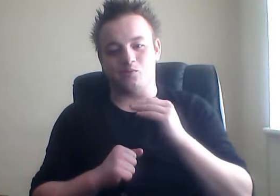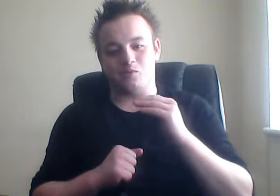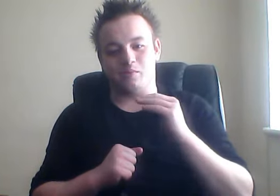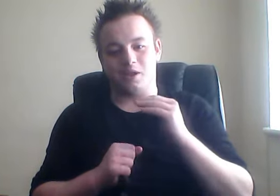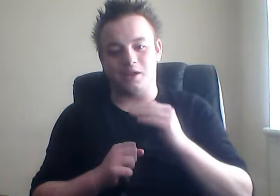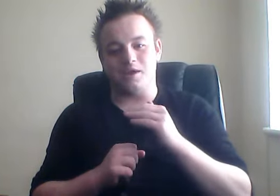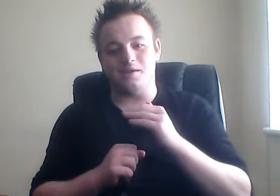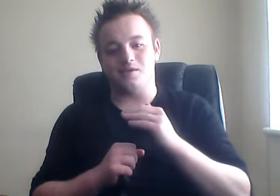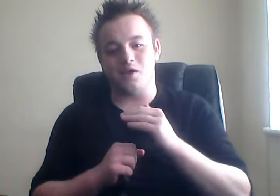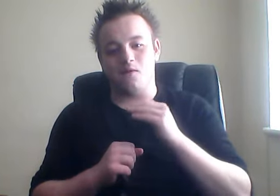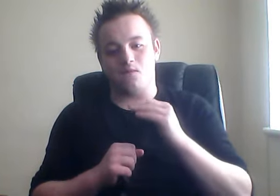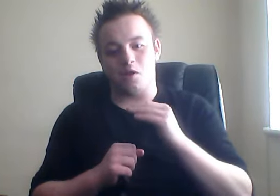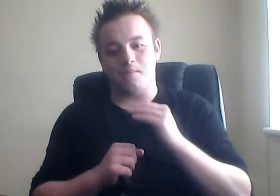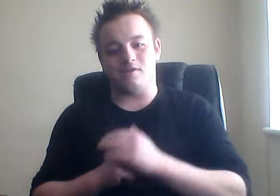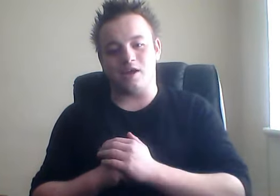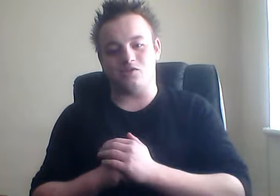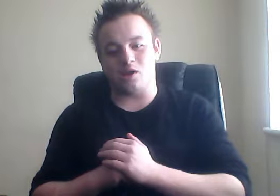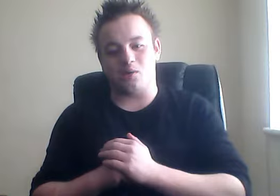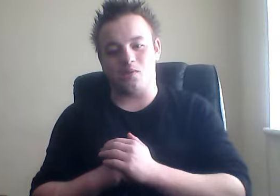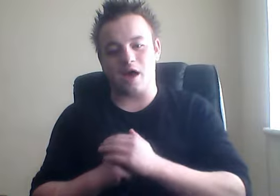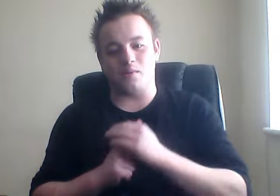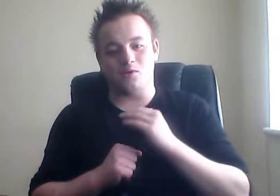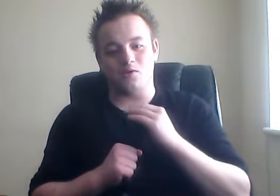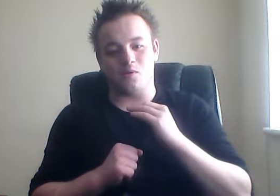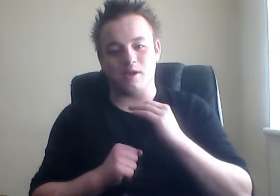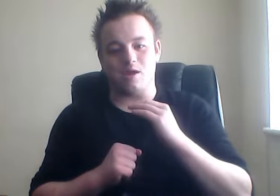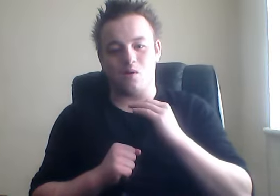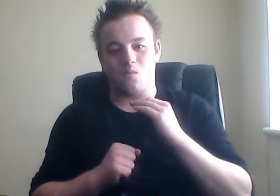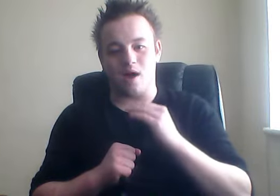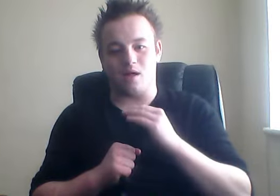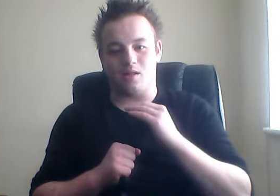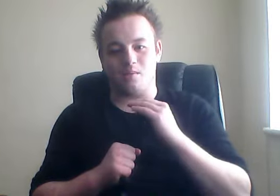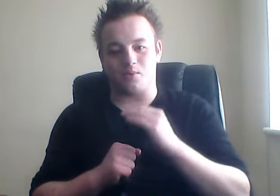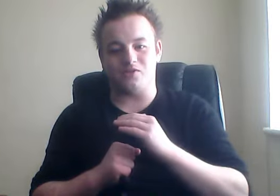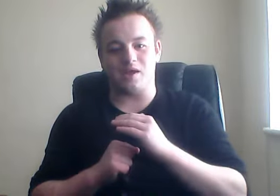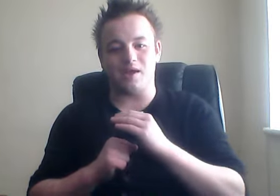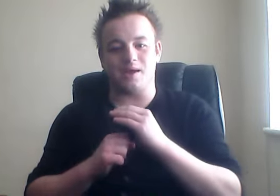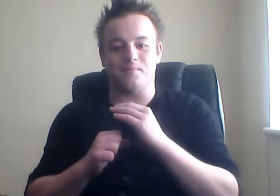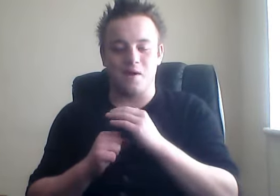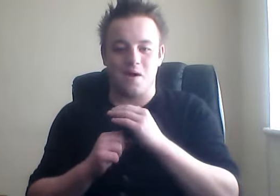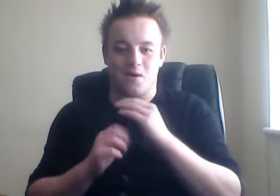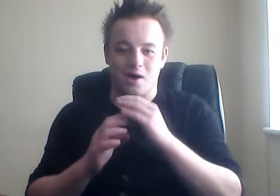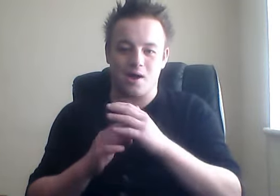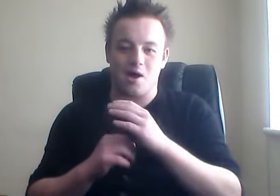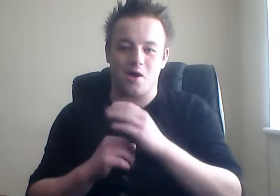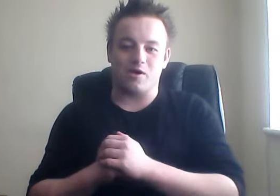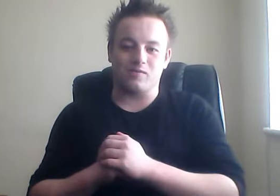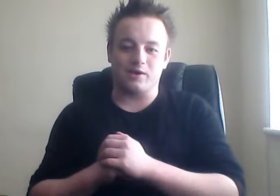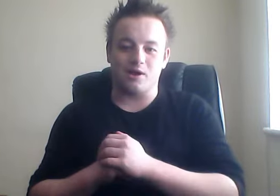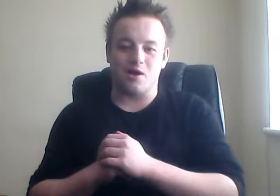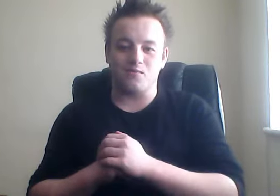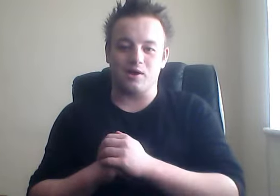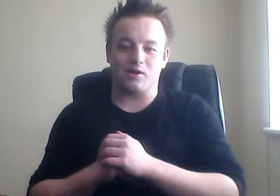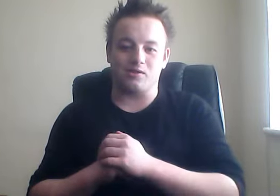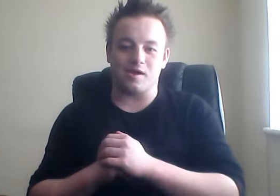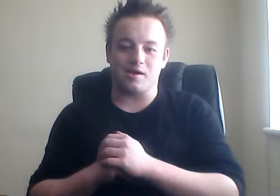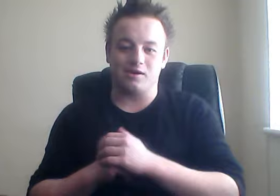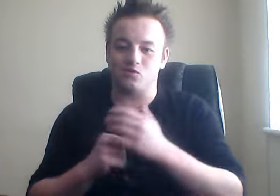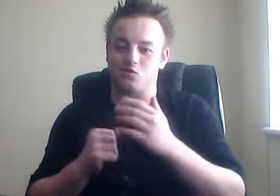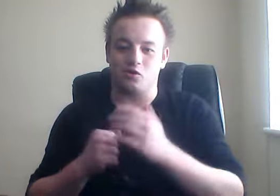please follow me to that channel, that would be well appreciated. Alright, I hope you're having a really good day guys, just wanted to